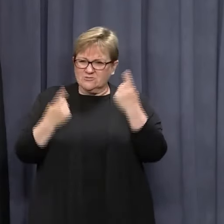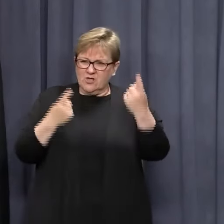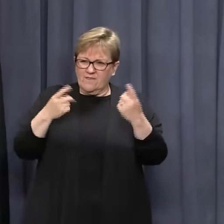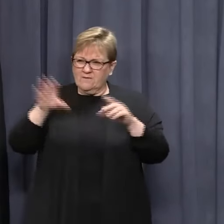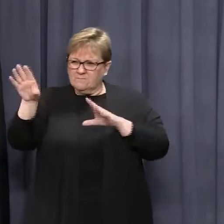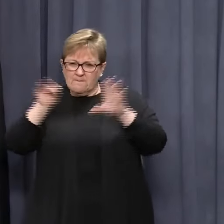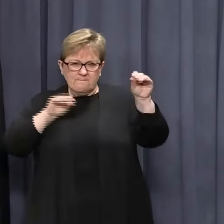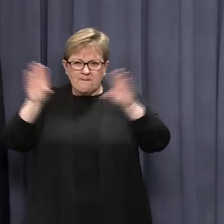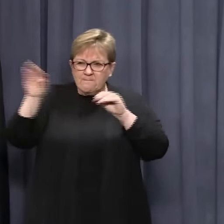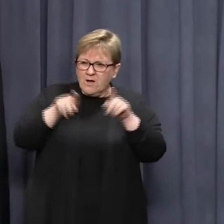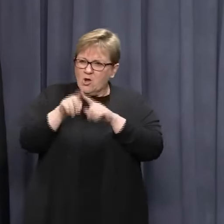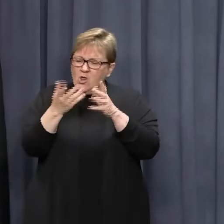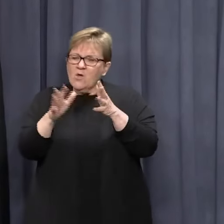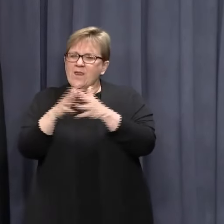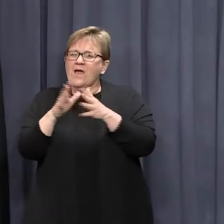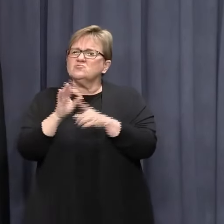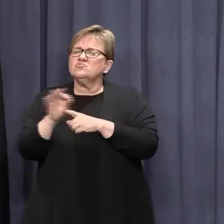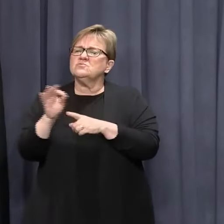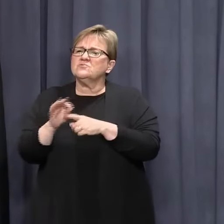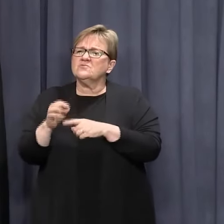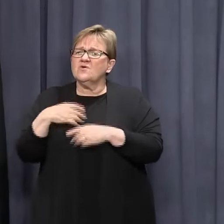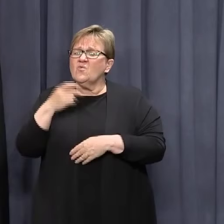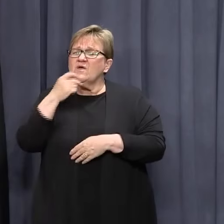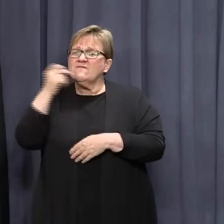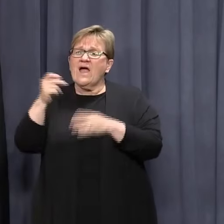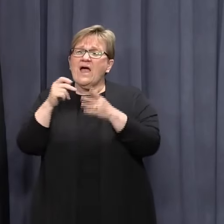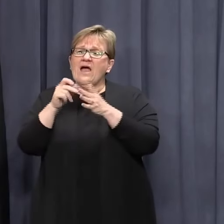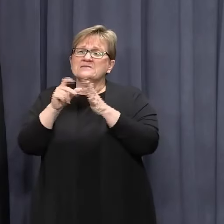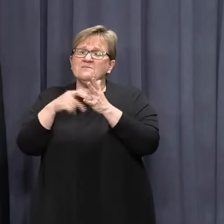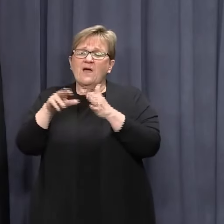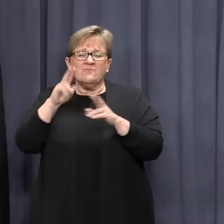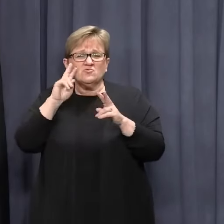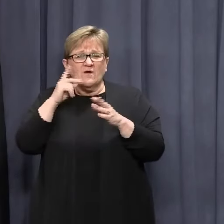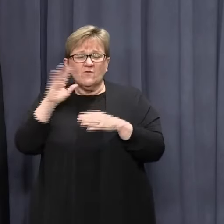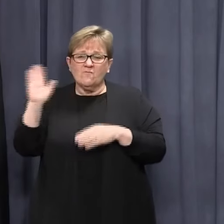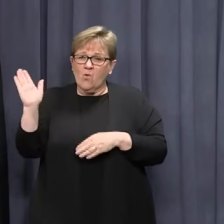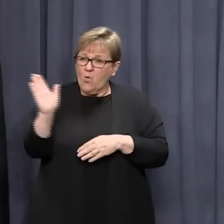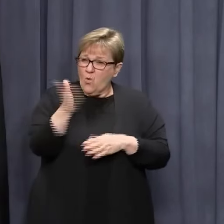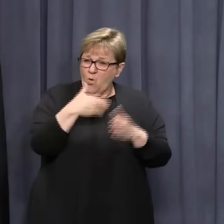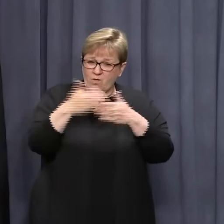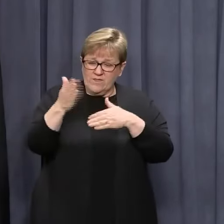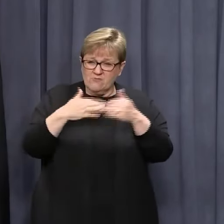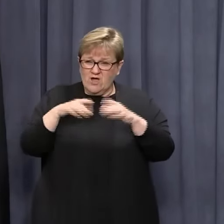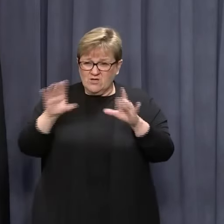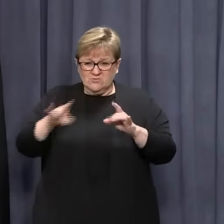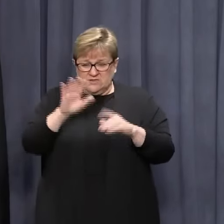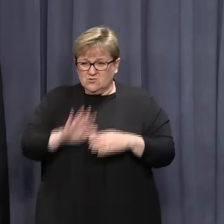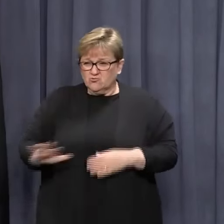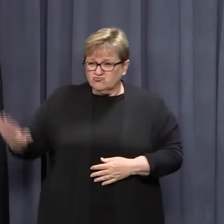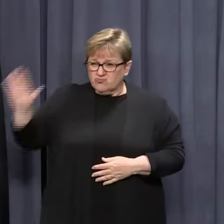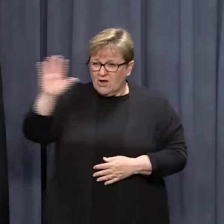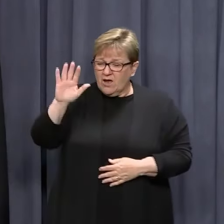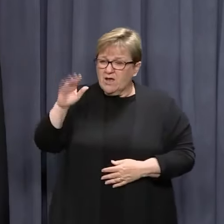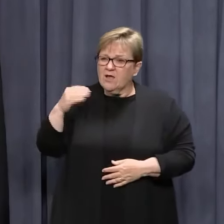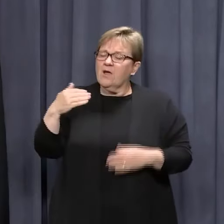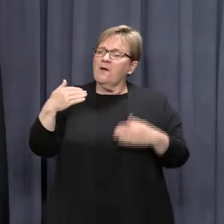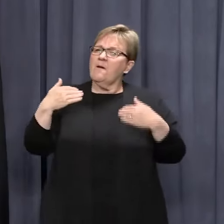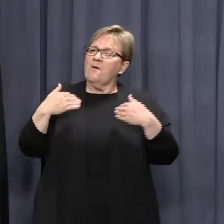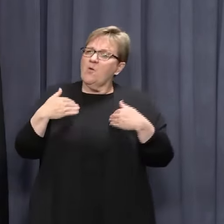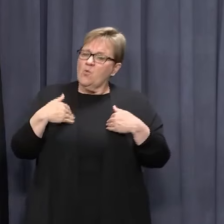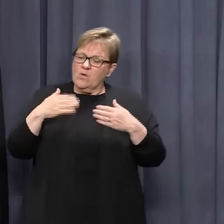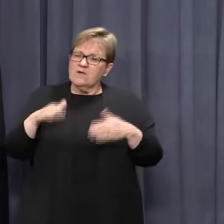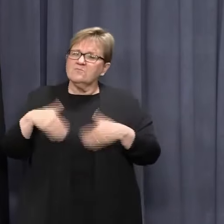to see how we can continue to improve. We've asked the department to have a look at all the arrangements. And, and obviously we've been